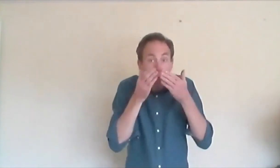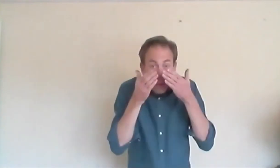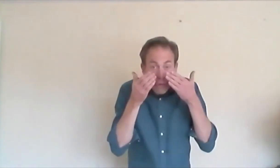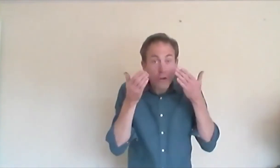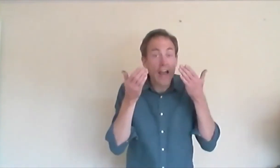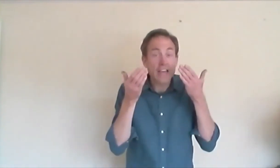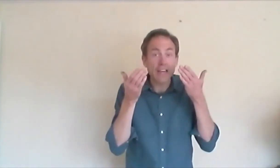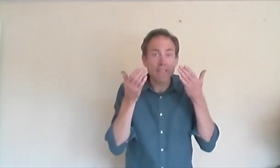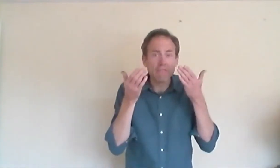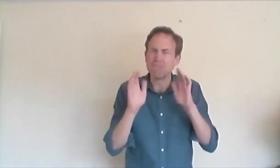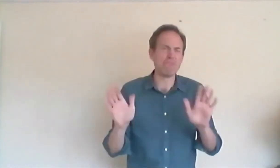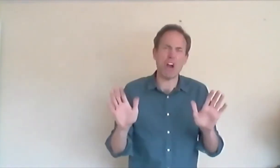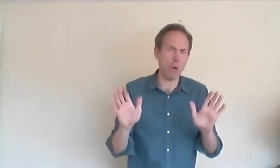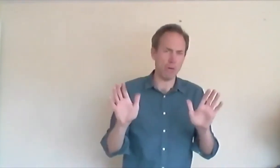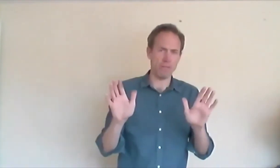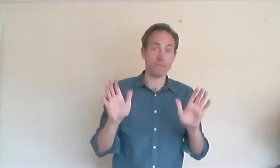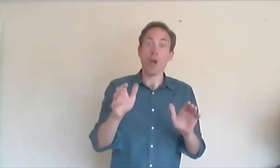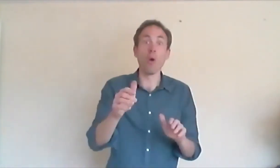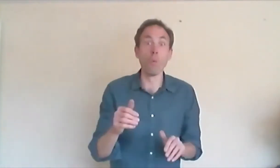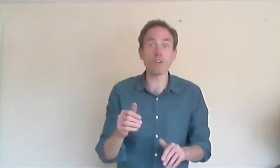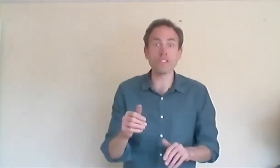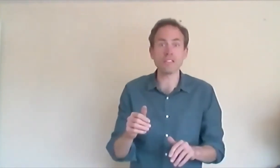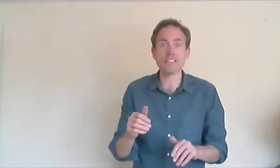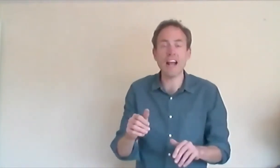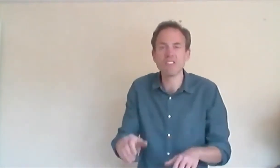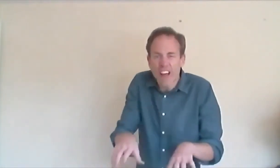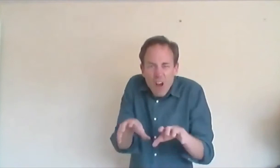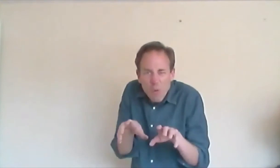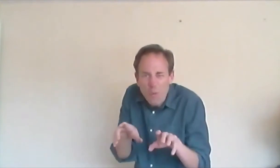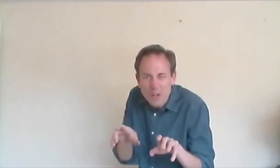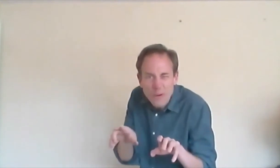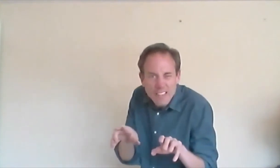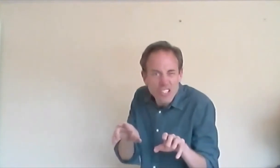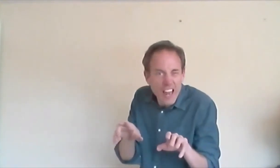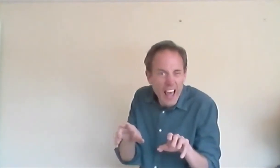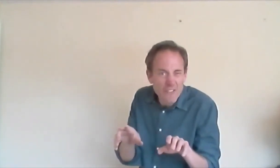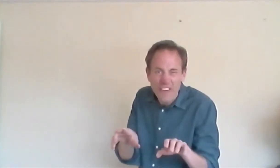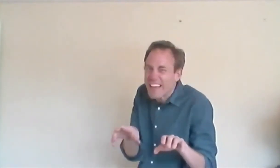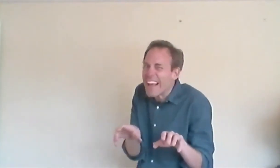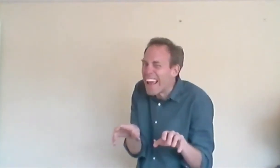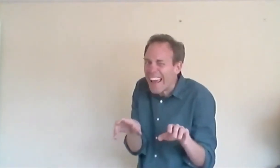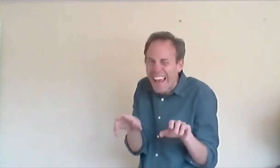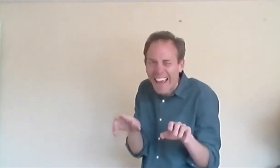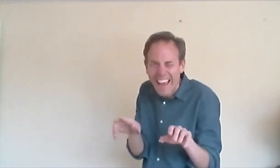crying? Or was it the sound of a wicked witch laughing? He, he, he, he.